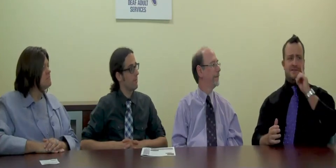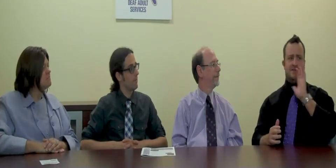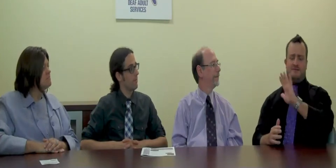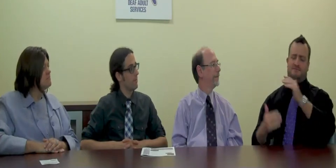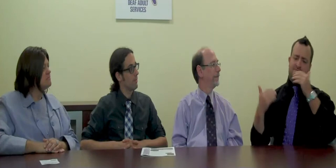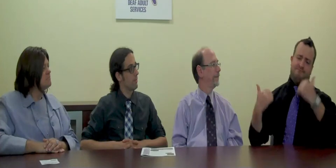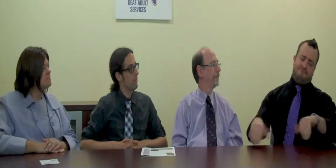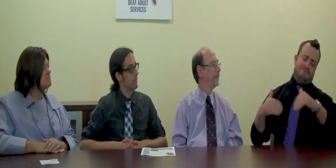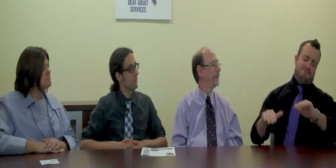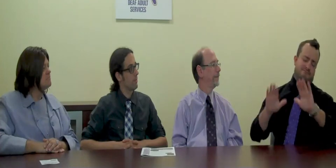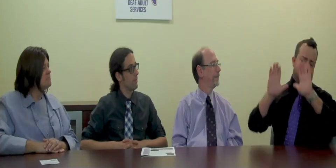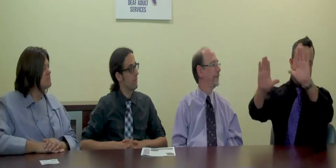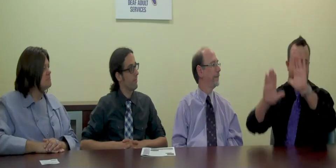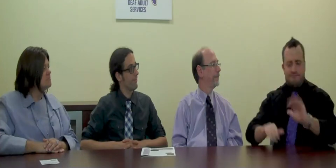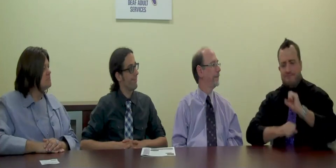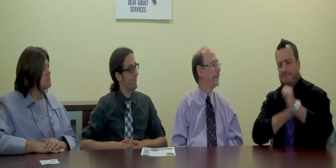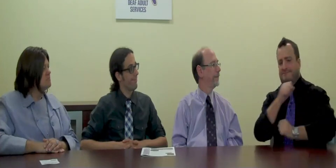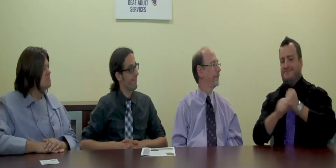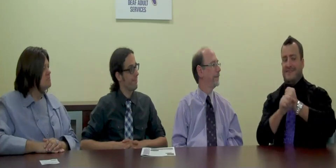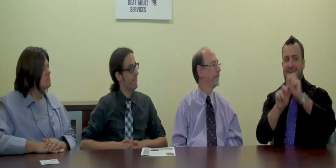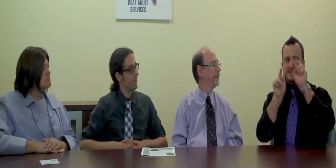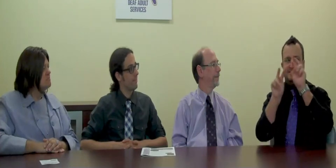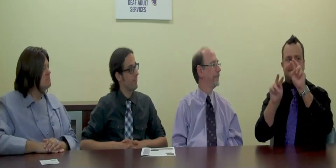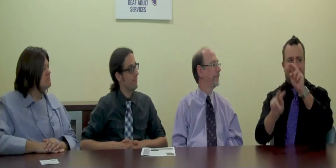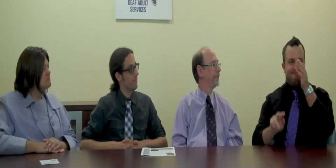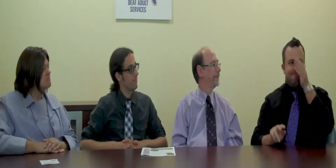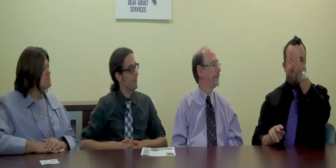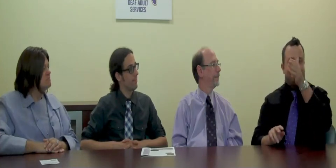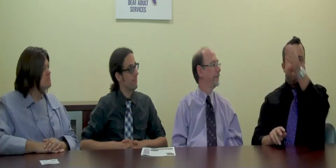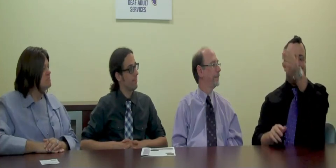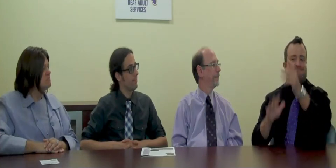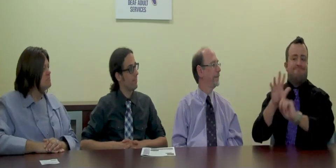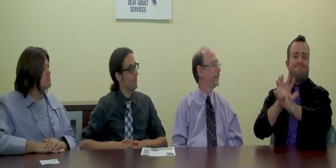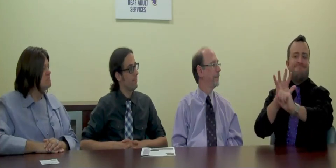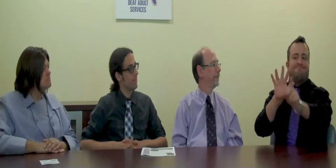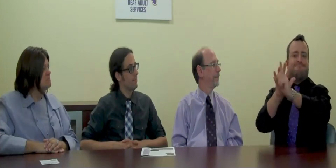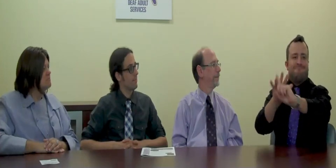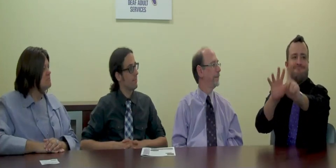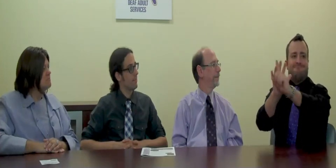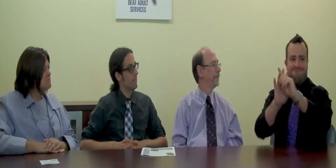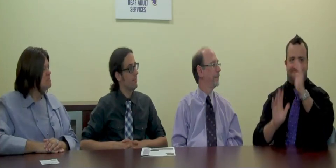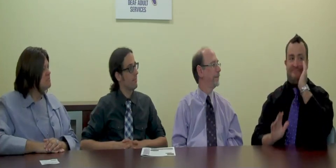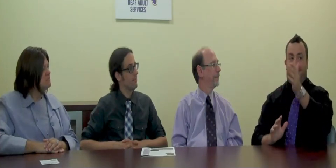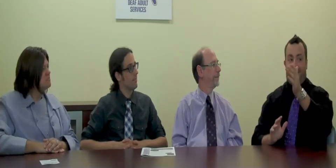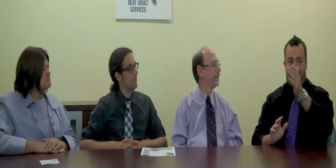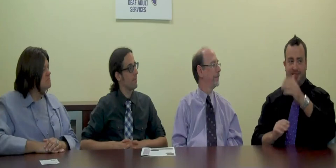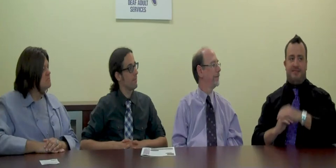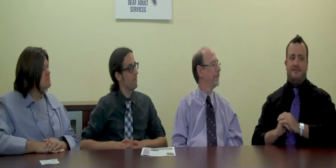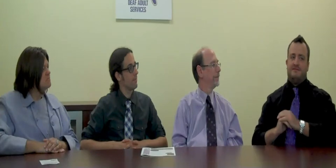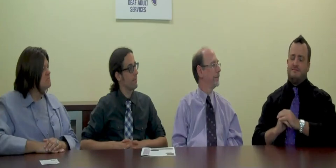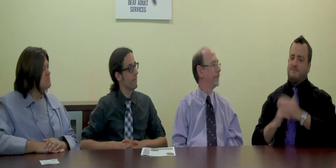The audit was a way to thank staff for a great year and to look forward to all that lies ahead for DOS during the coming year.